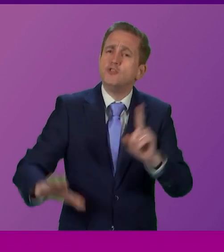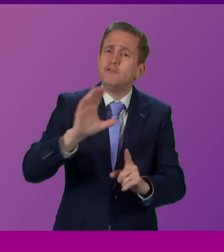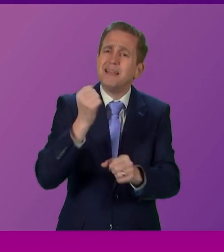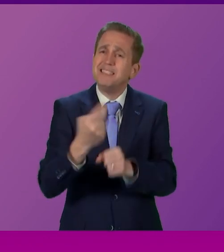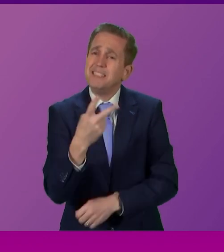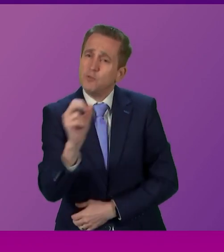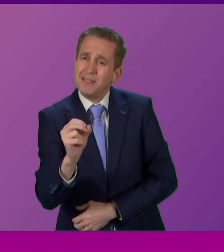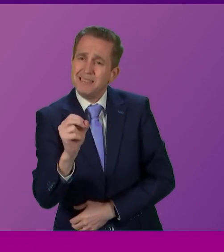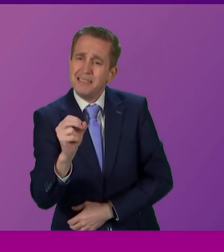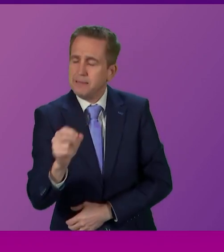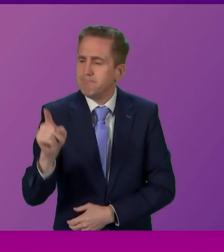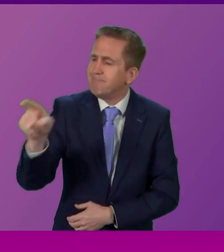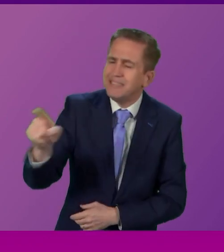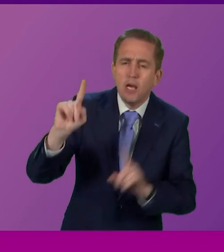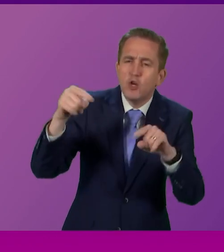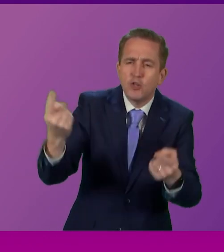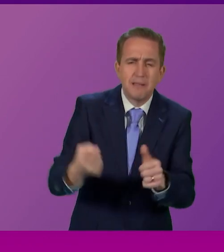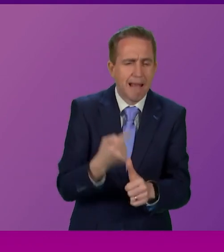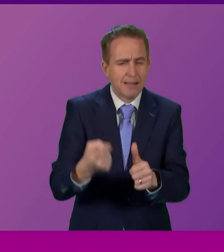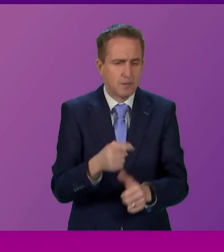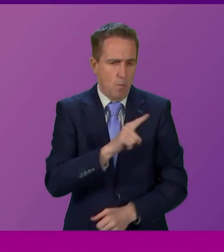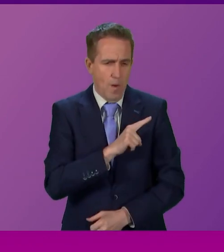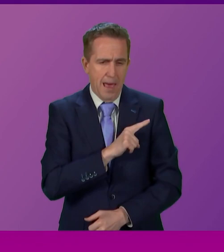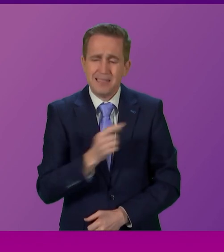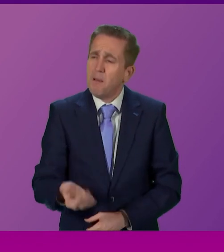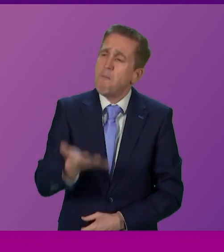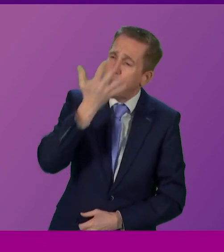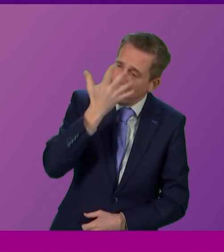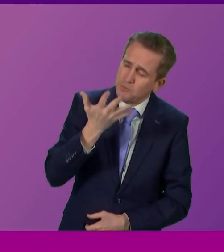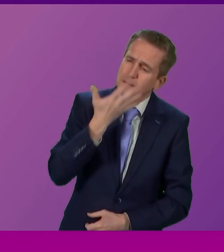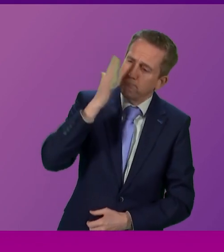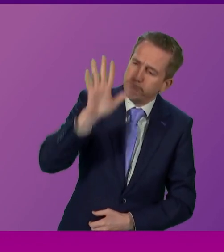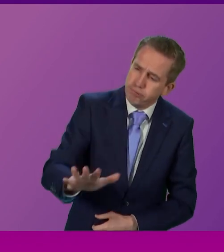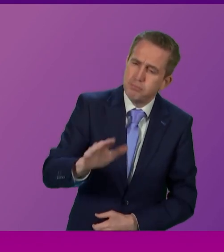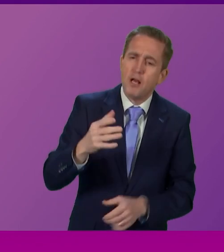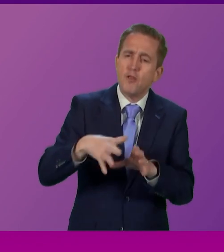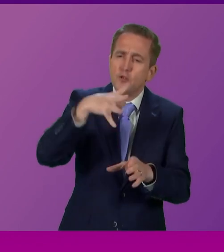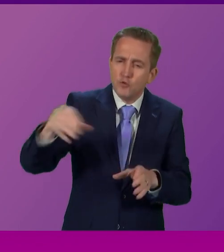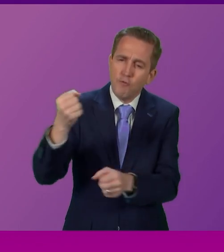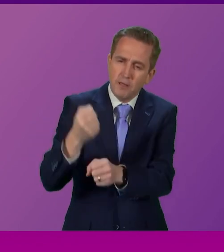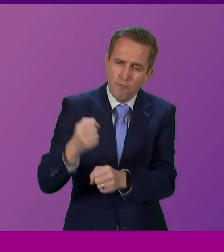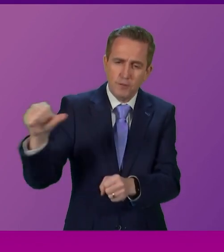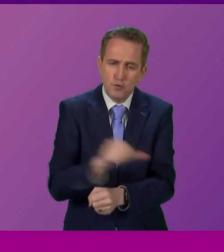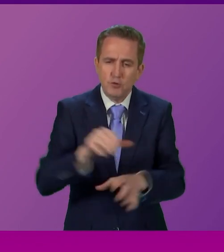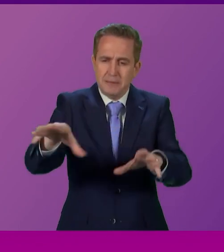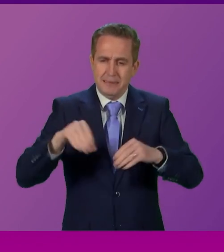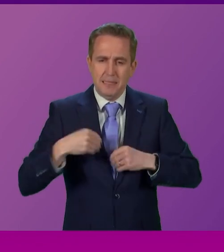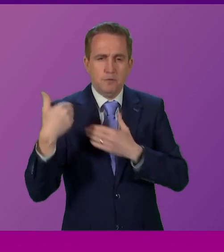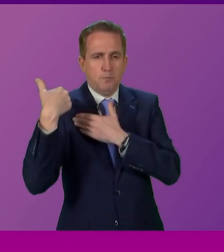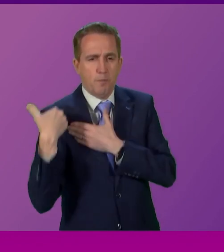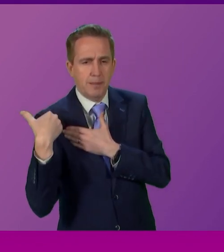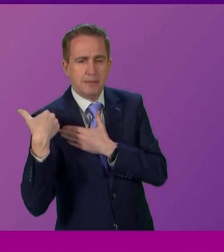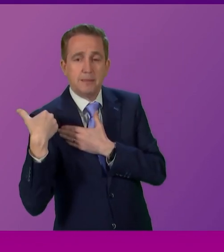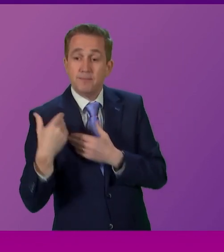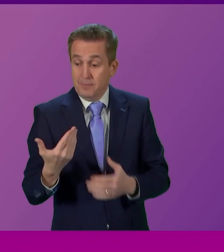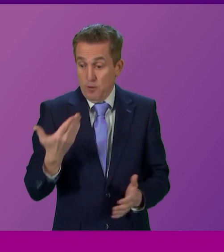G20, the member was unable to do so. It's an embarrassment and they should take responsibility for it. The latest